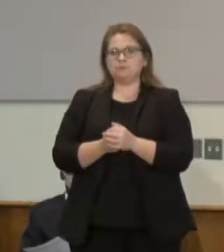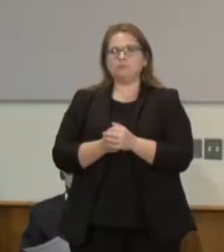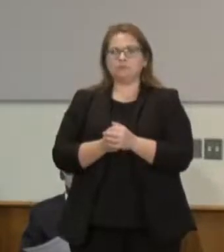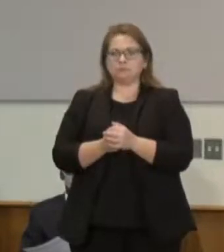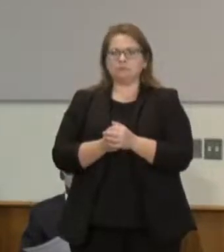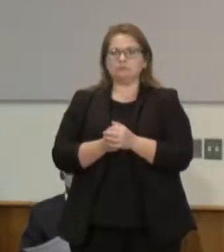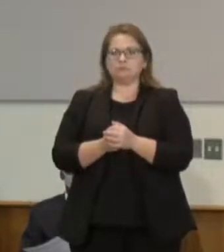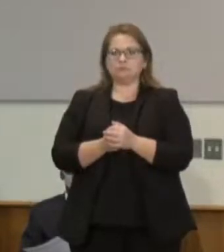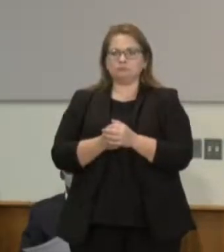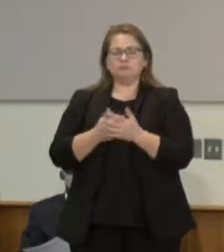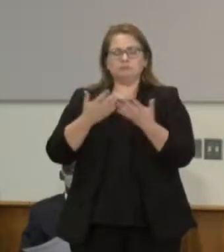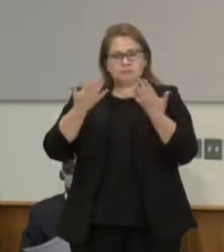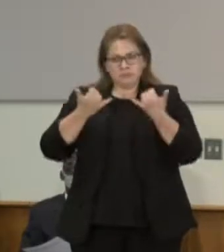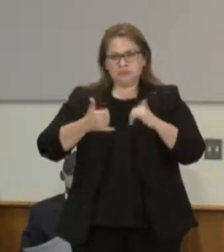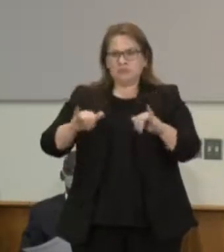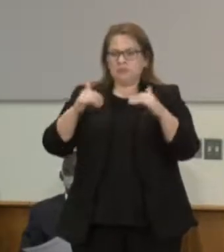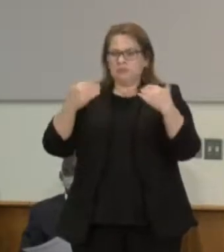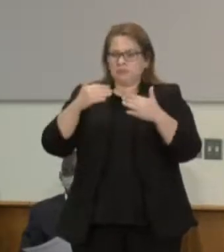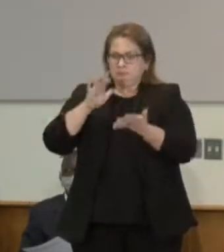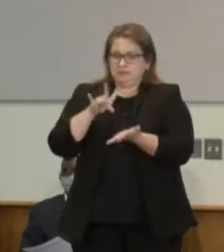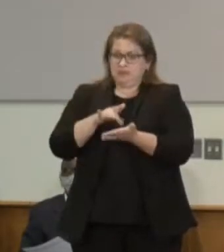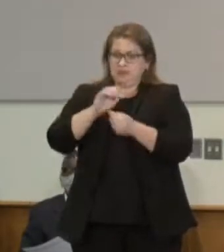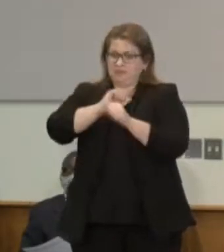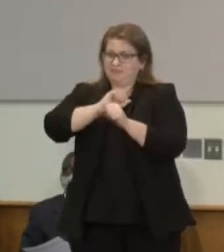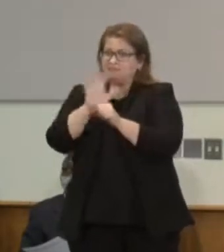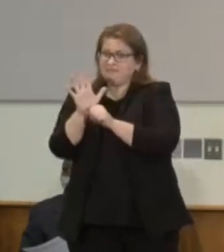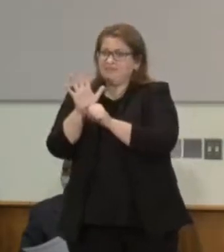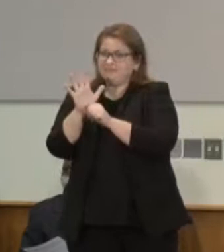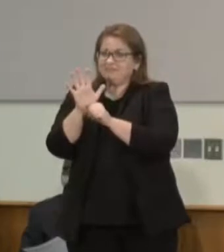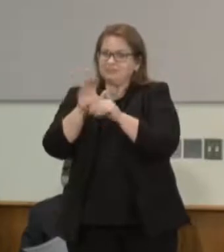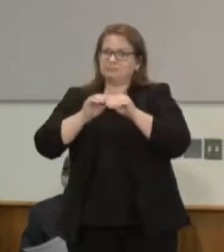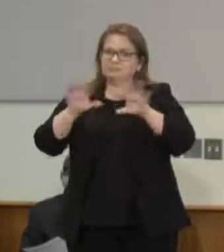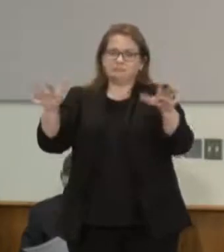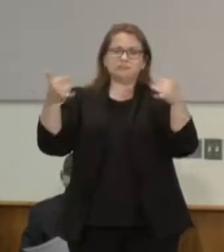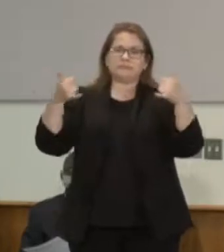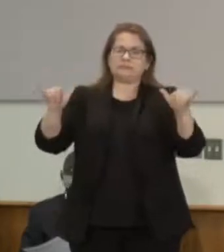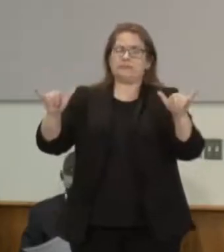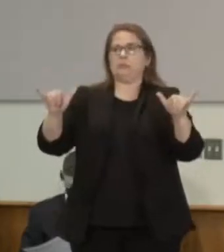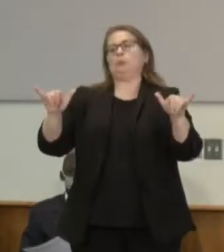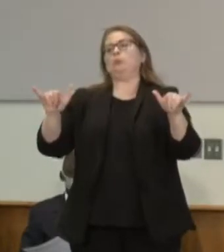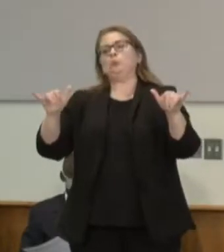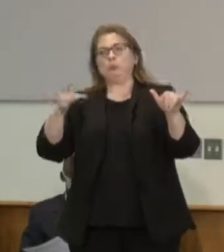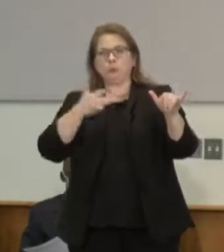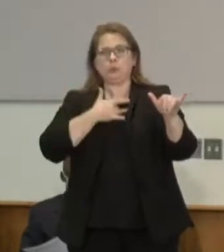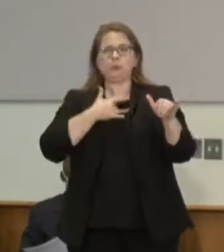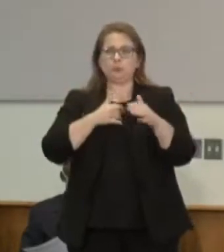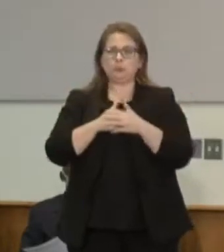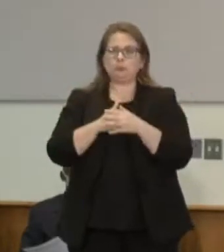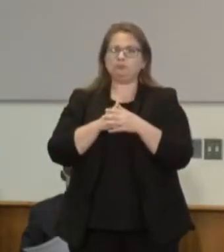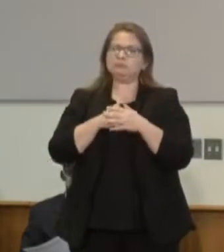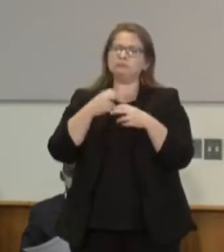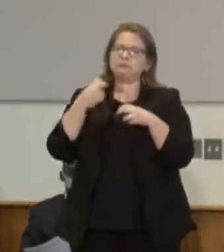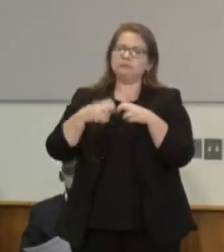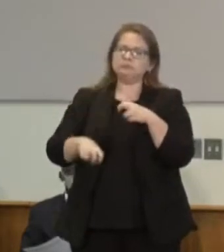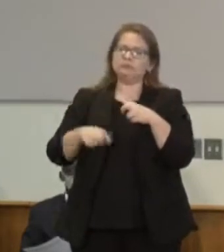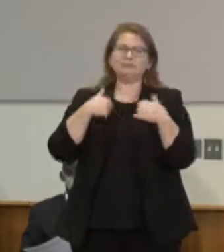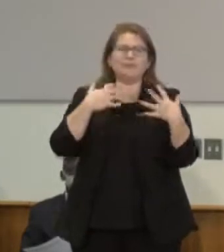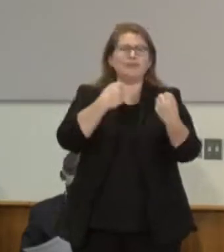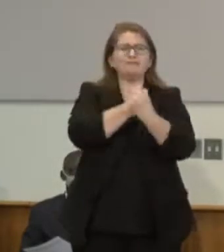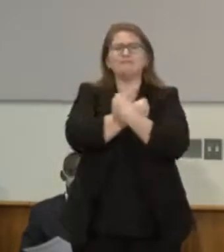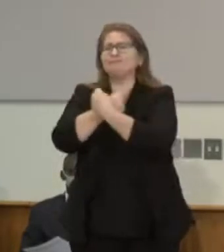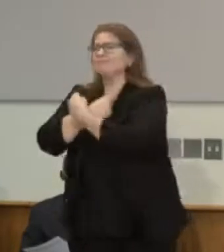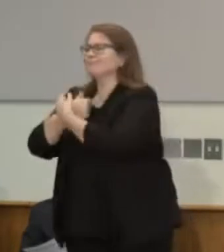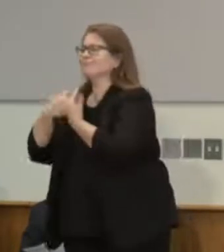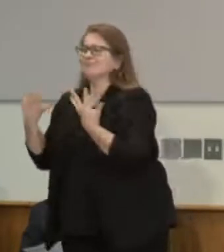still in the midst of COVID-19, but it is difficult not to hug the people who are in